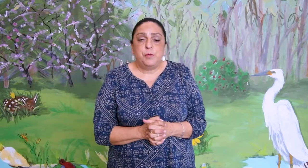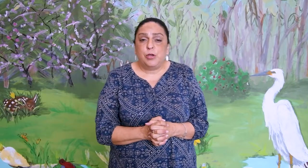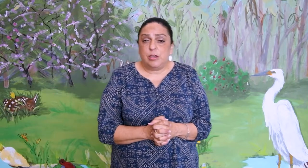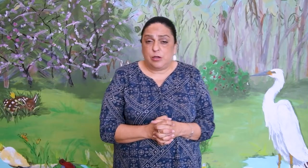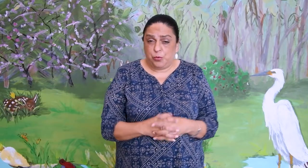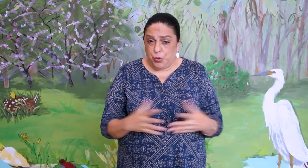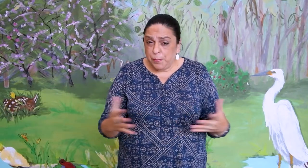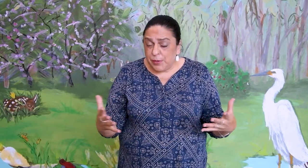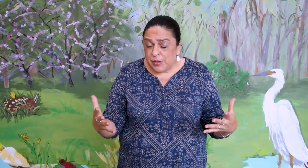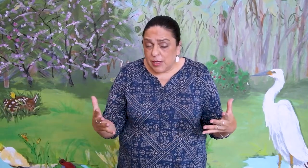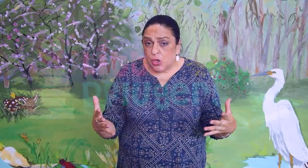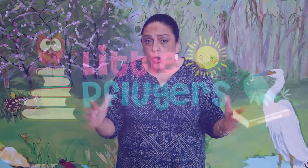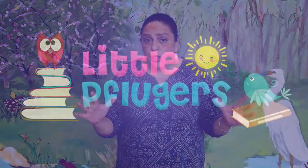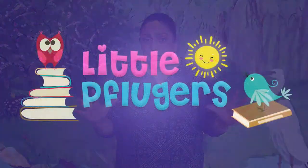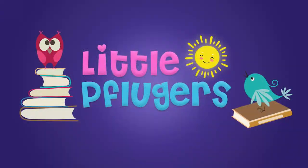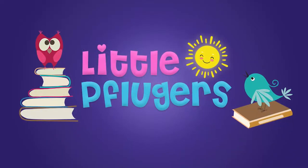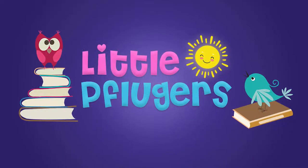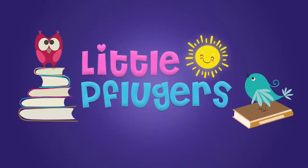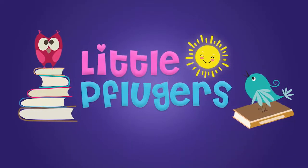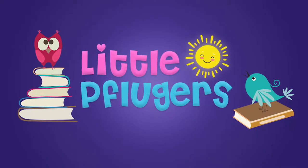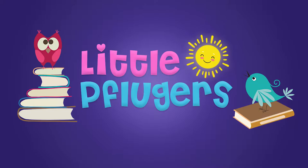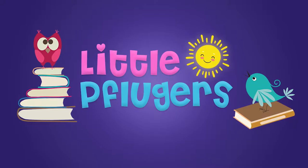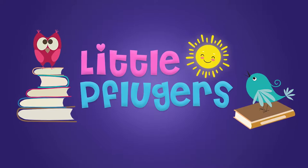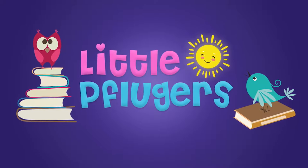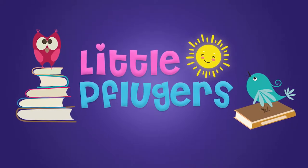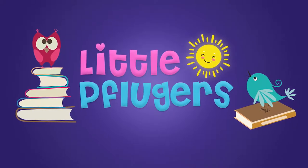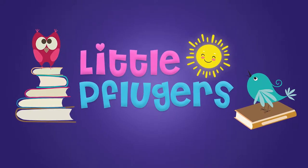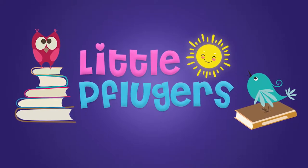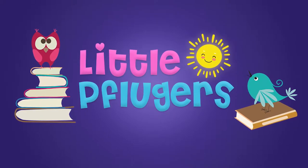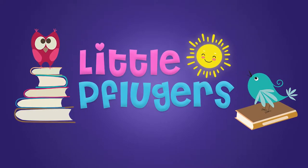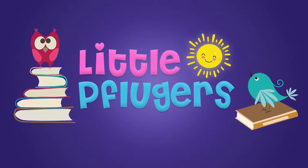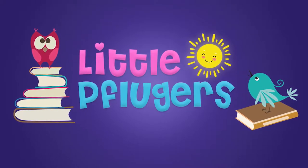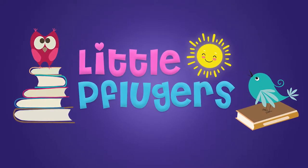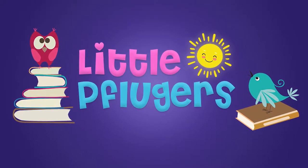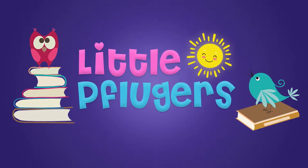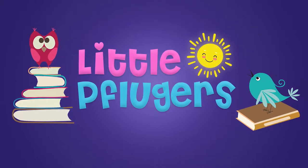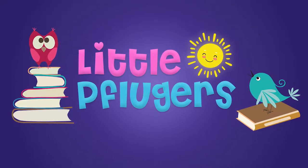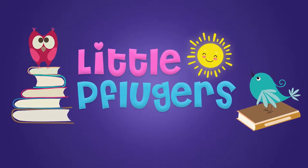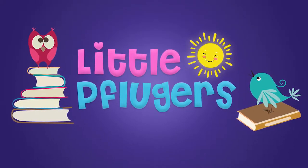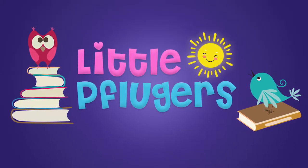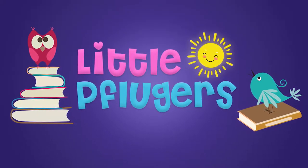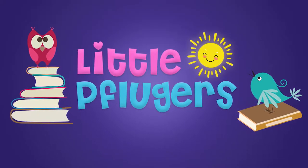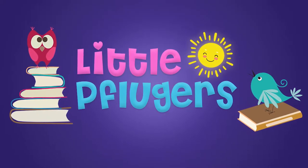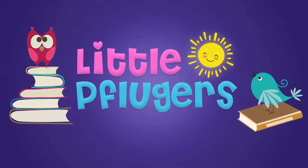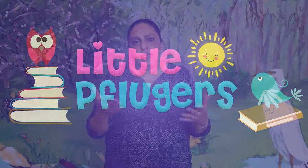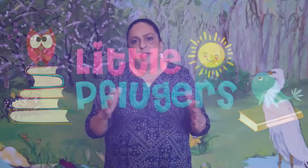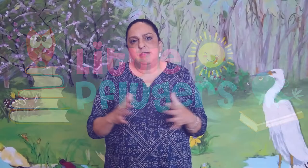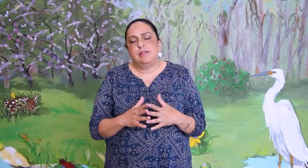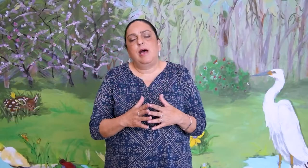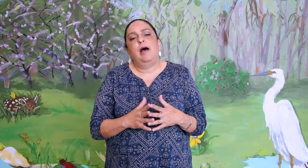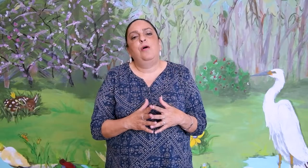group called Little Ploogers. It's for parents of kids, parents of kids, of